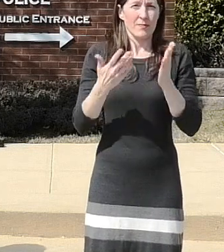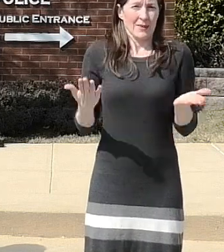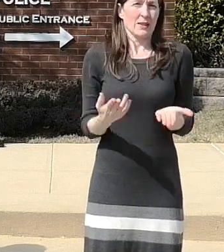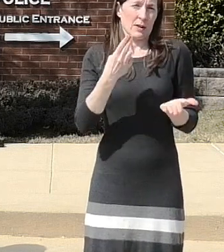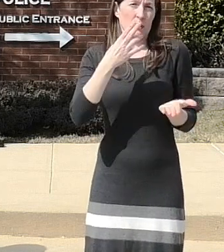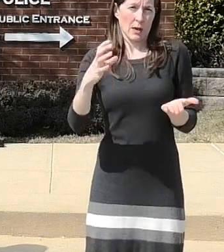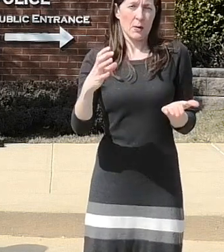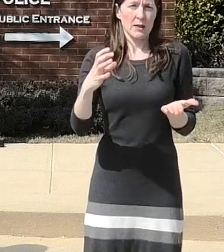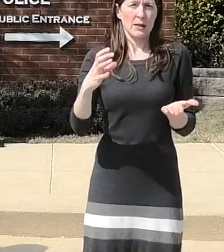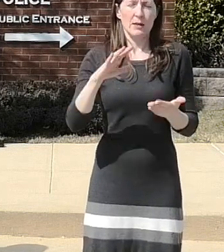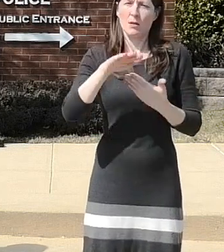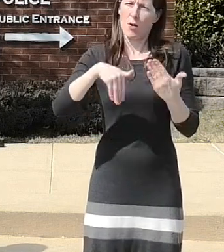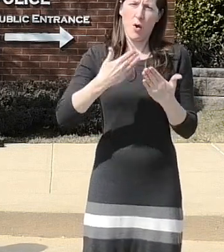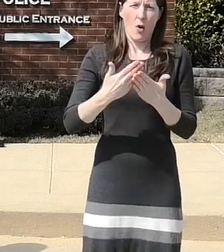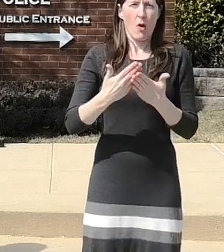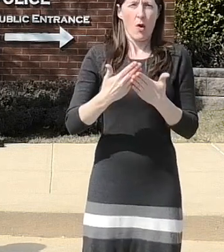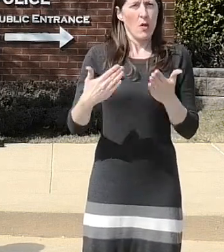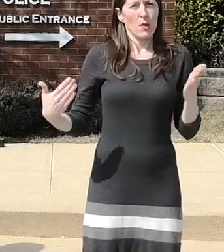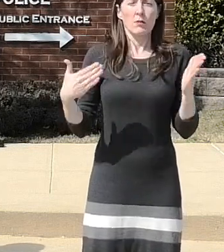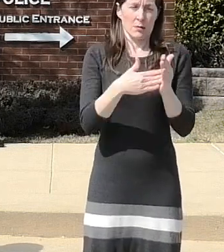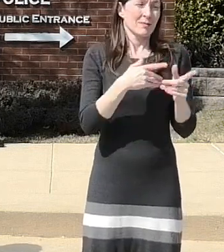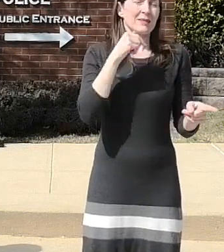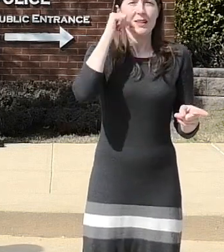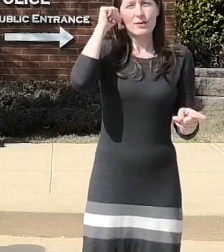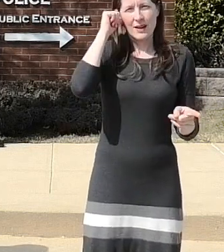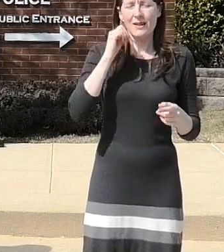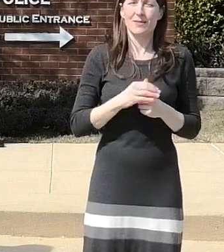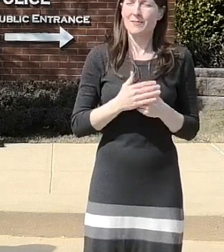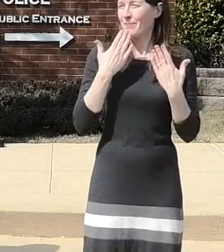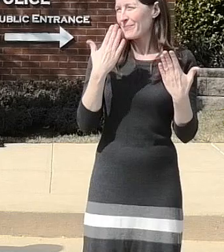were all served on him yesterday thank you very much